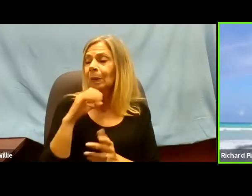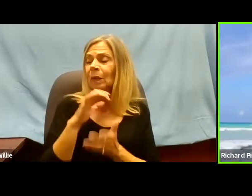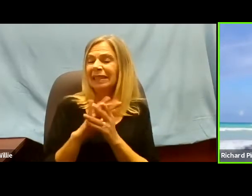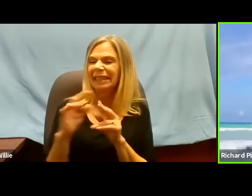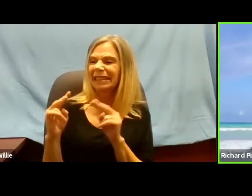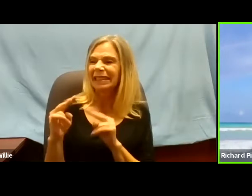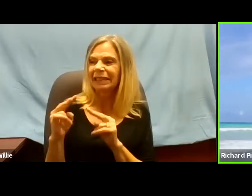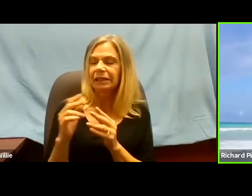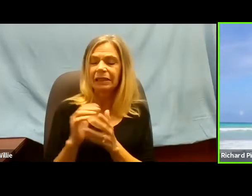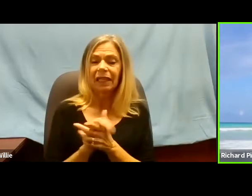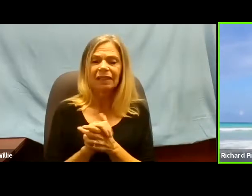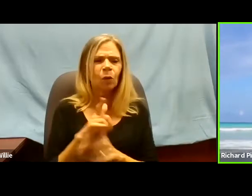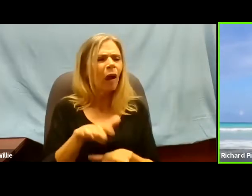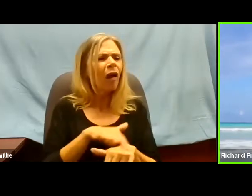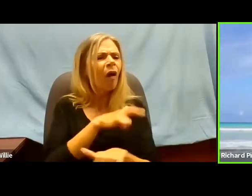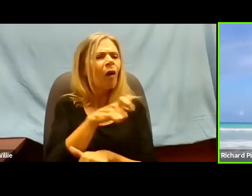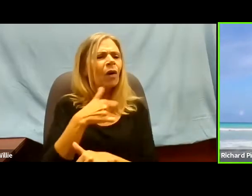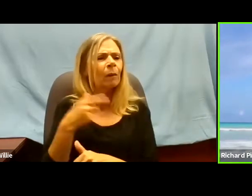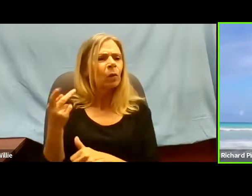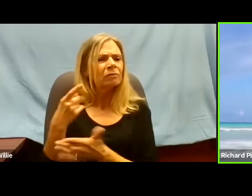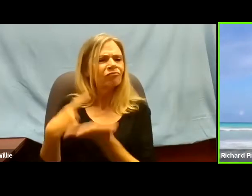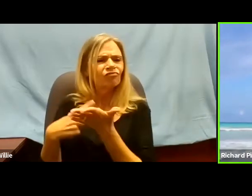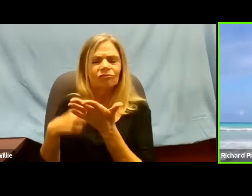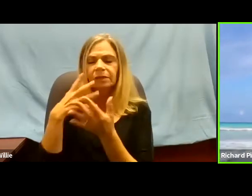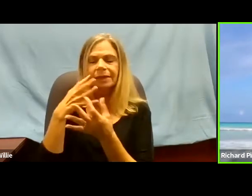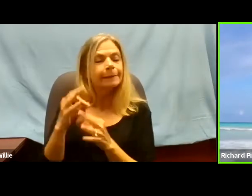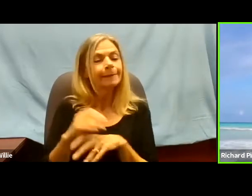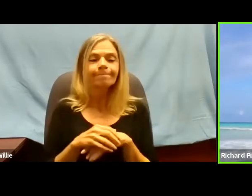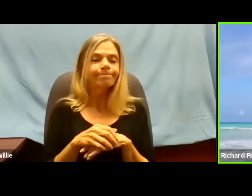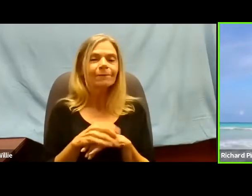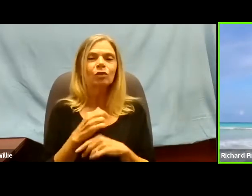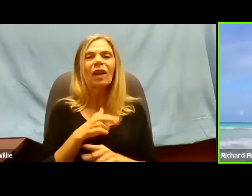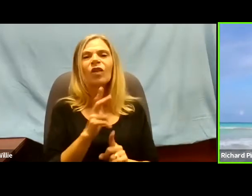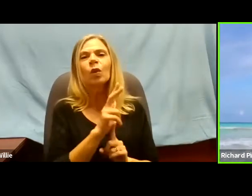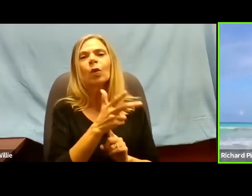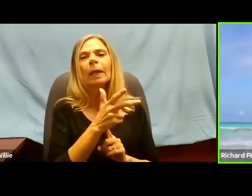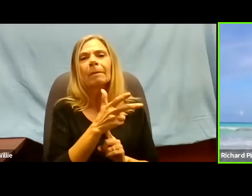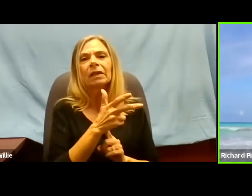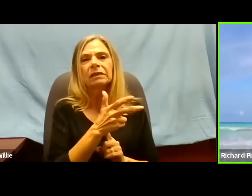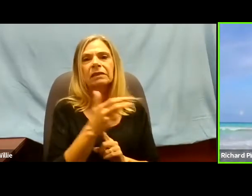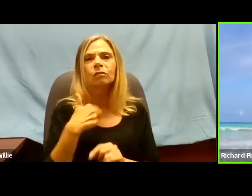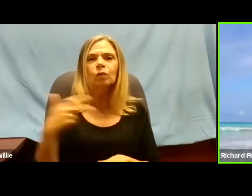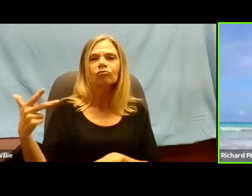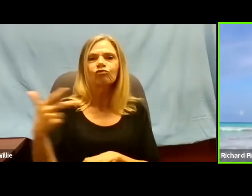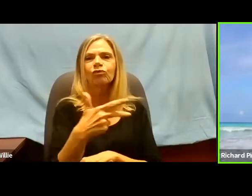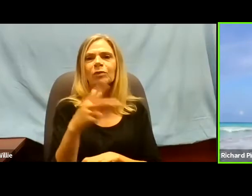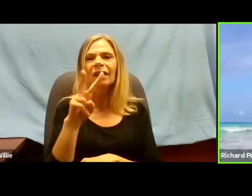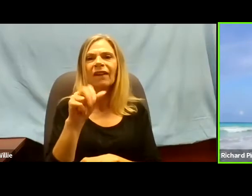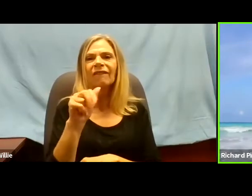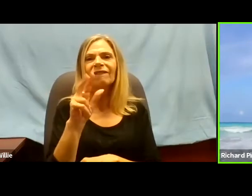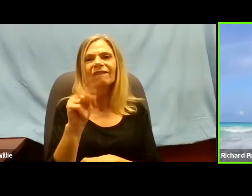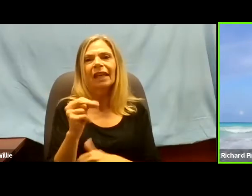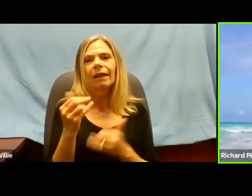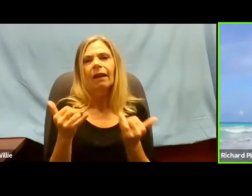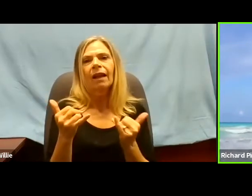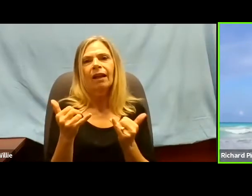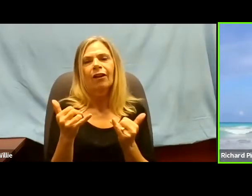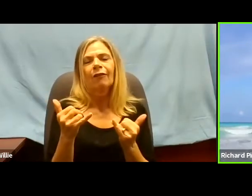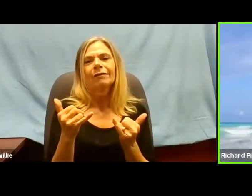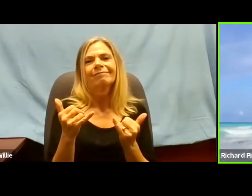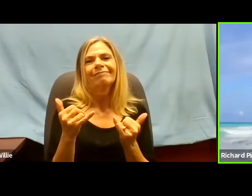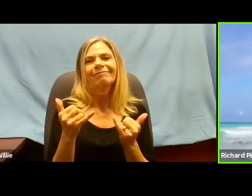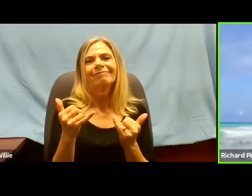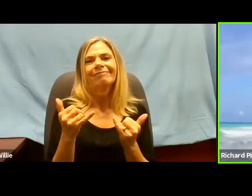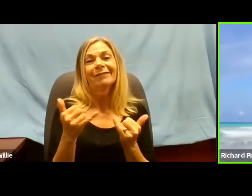driveway in a van. And they brought him in. Lovely little girls.